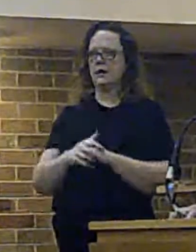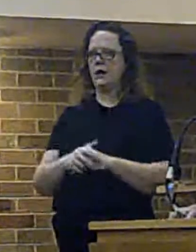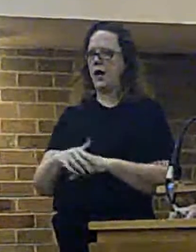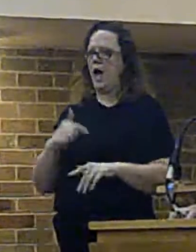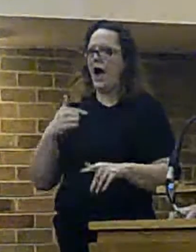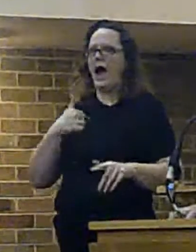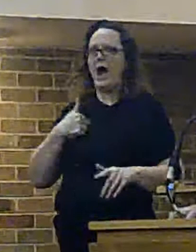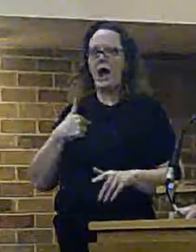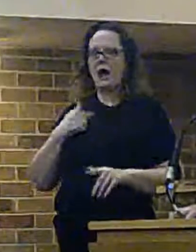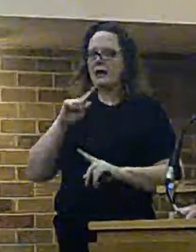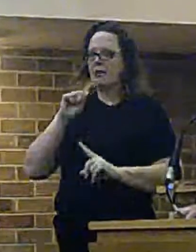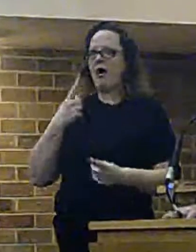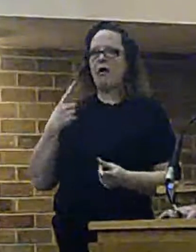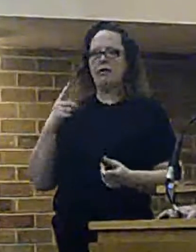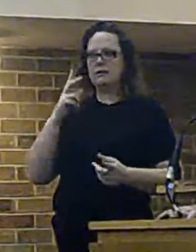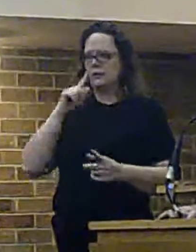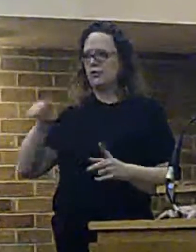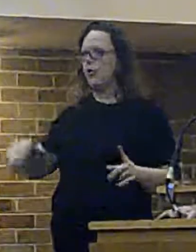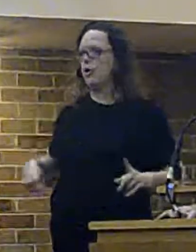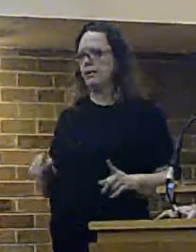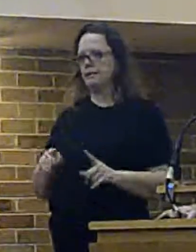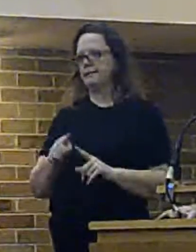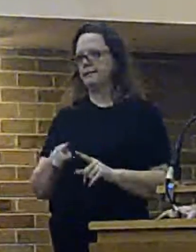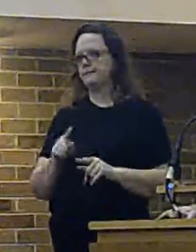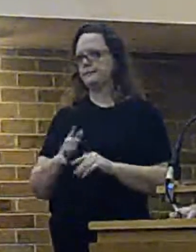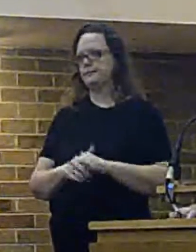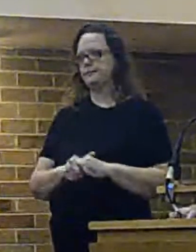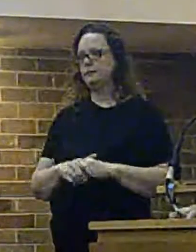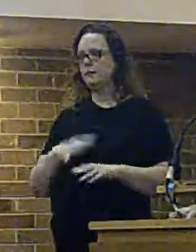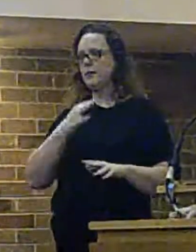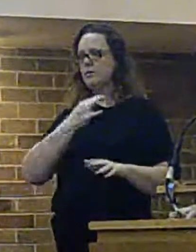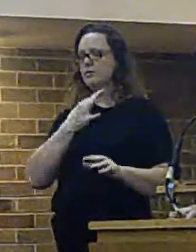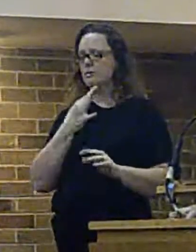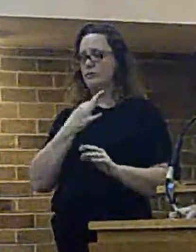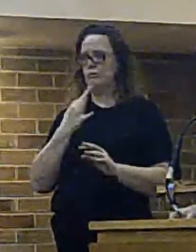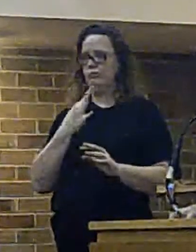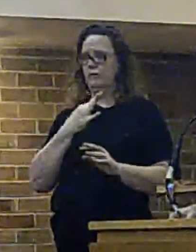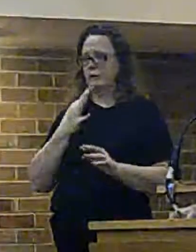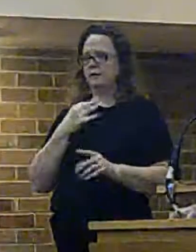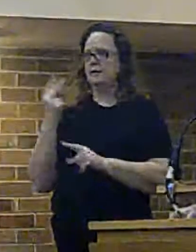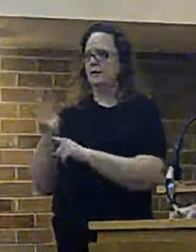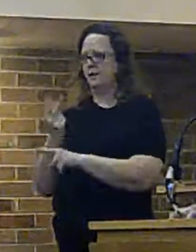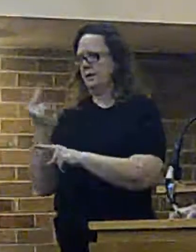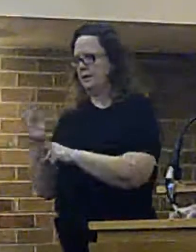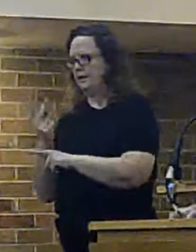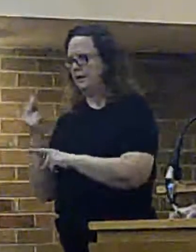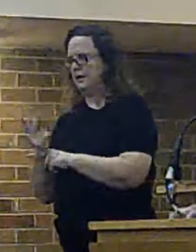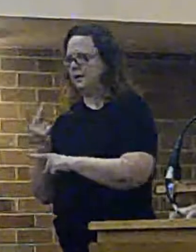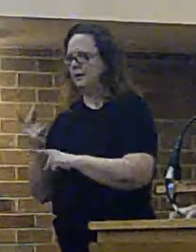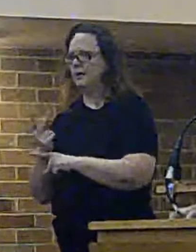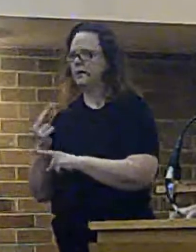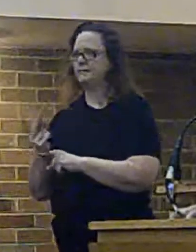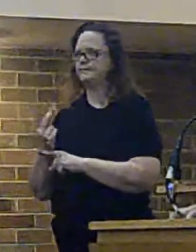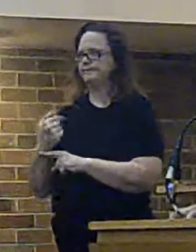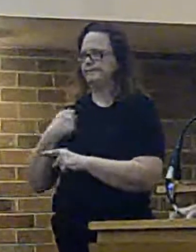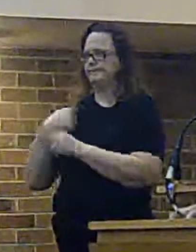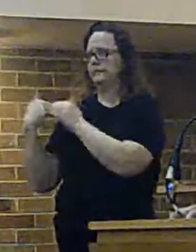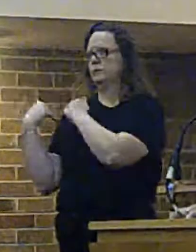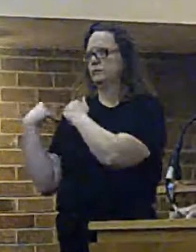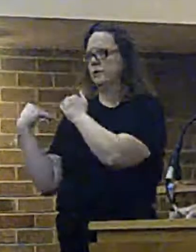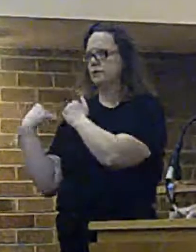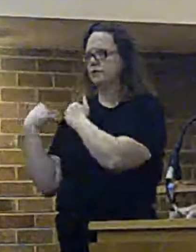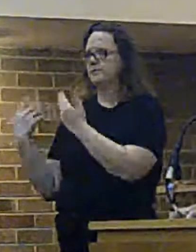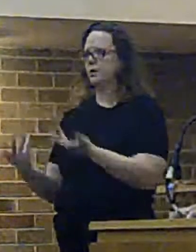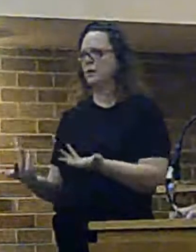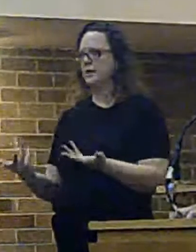that I cannot ignore. Because as I said, I'm at the risk of repeating myself. Ultimately I would